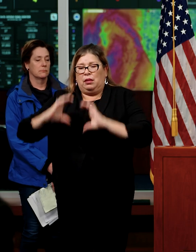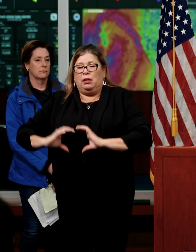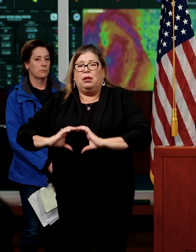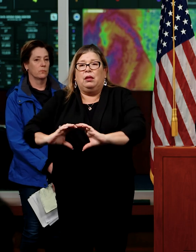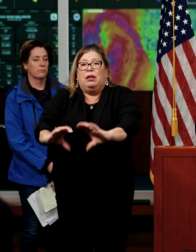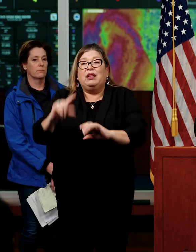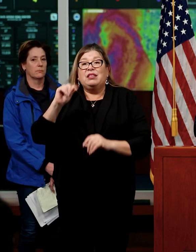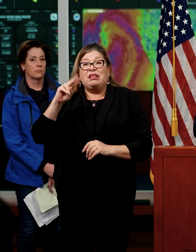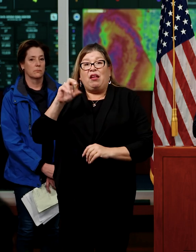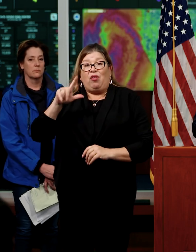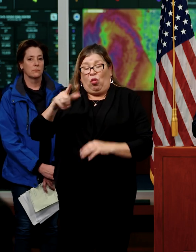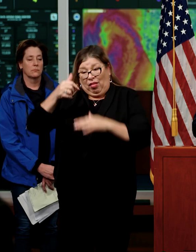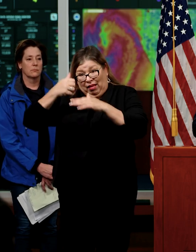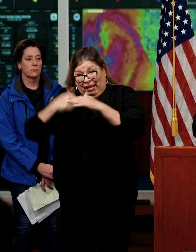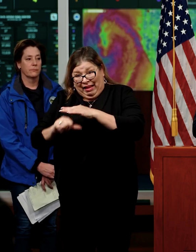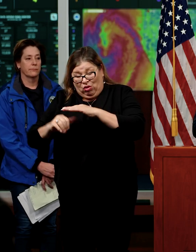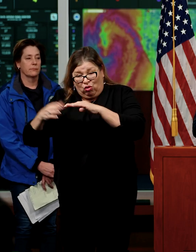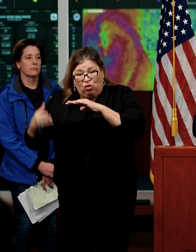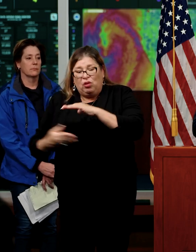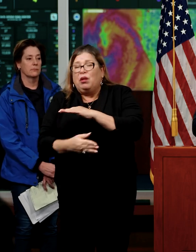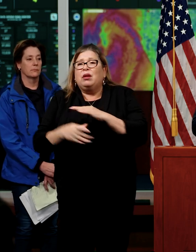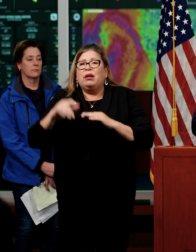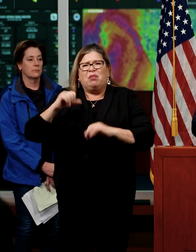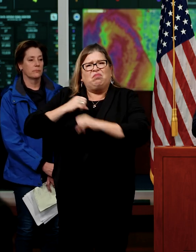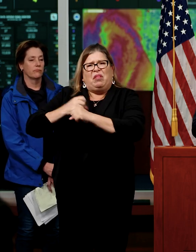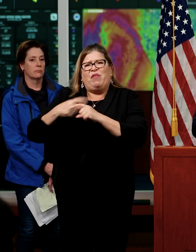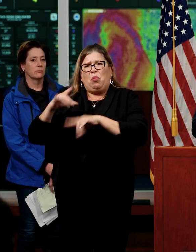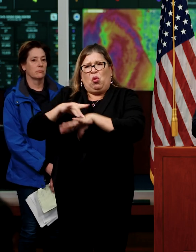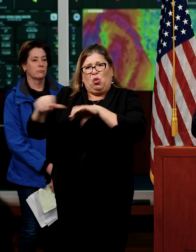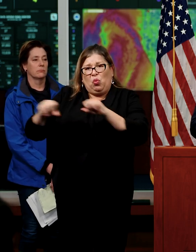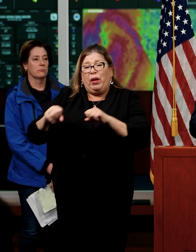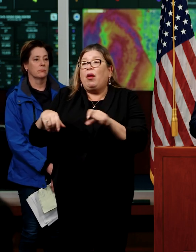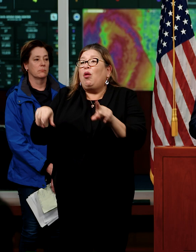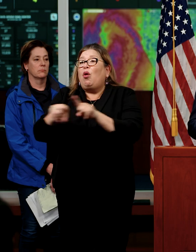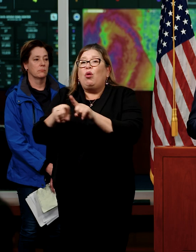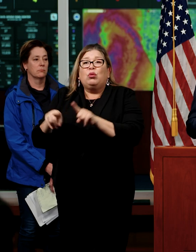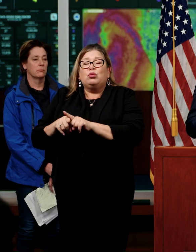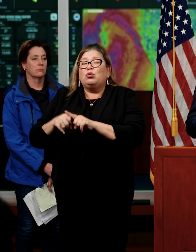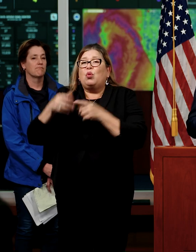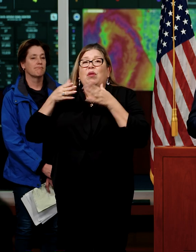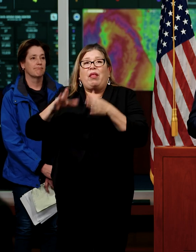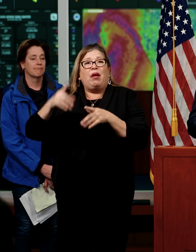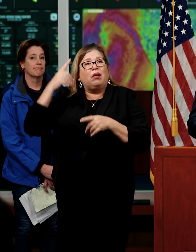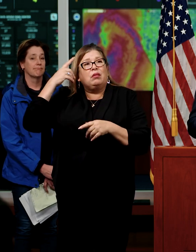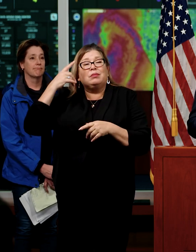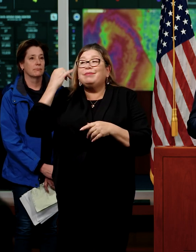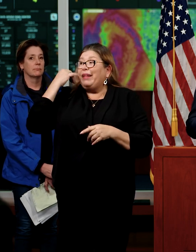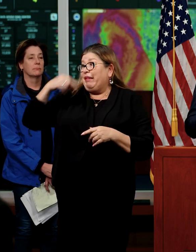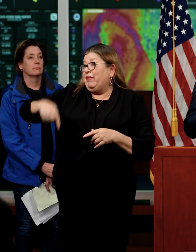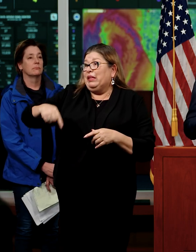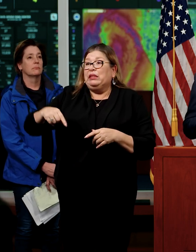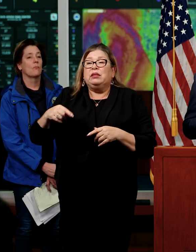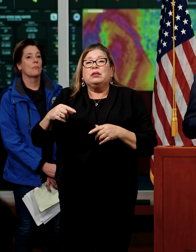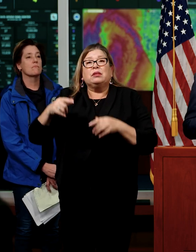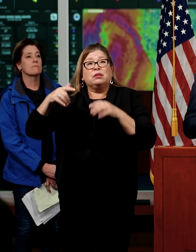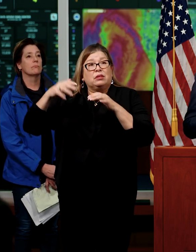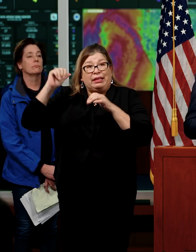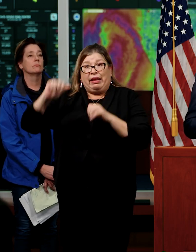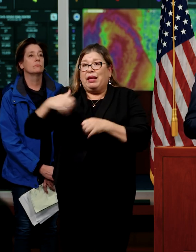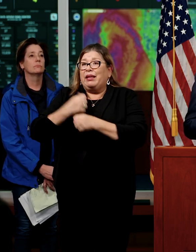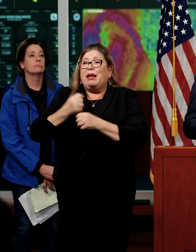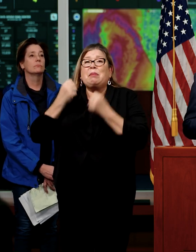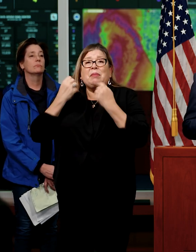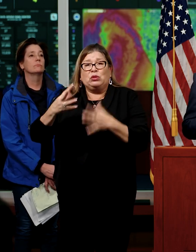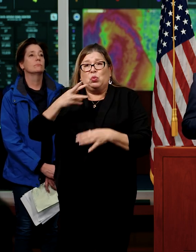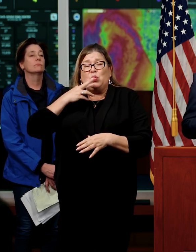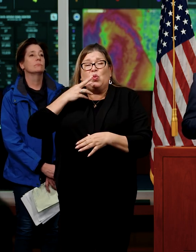going to be resilient to earthquakes, but it's going to be resilient to climate change, it's going to allow for, in a situation like this, actually getting as